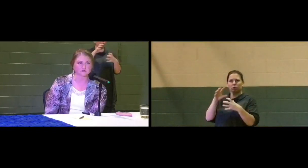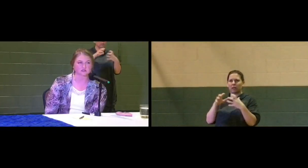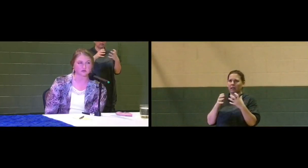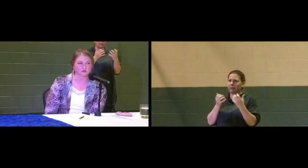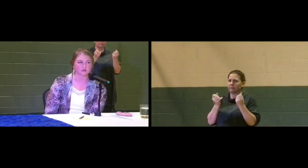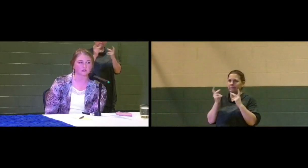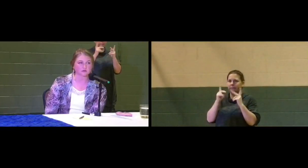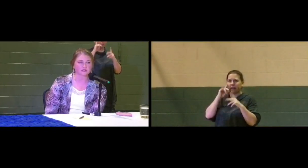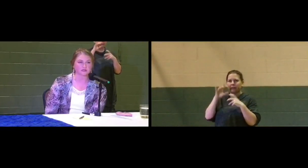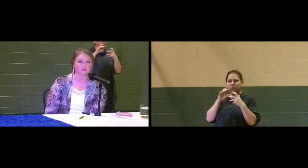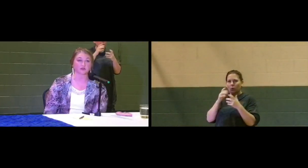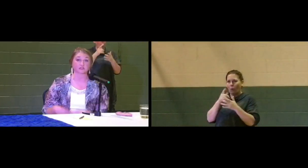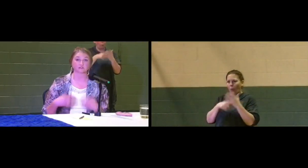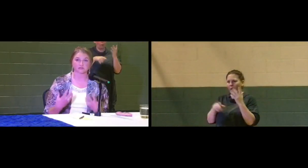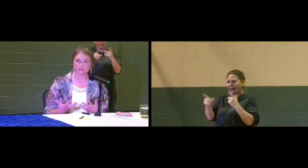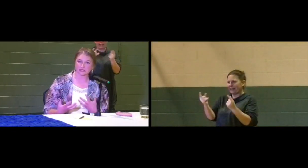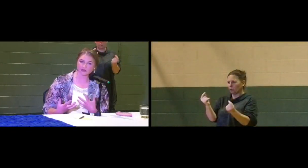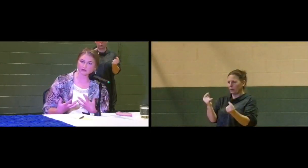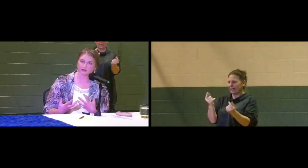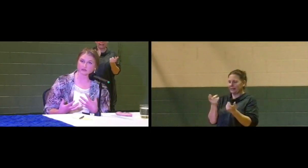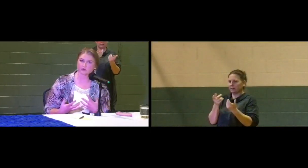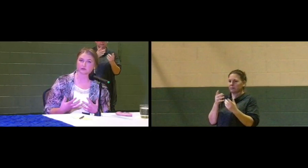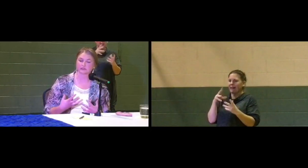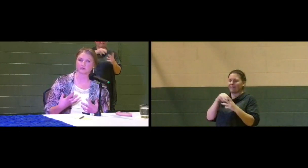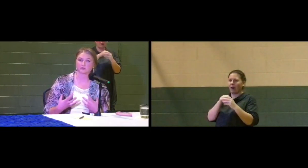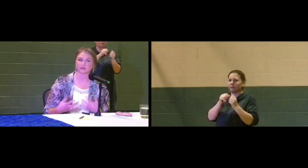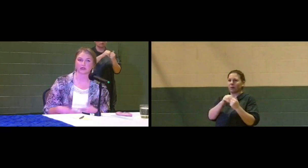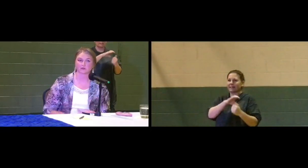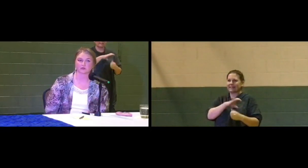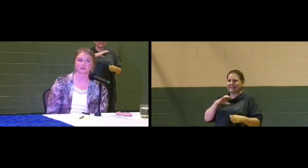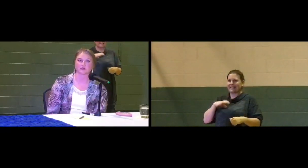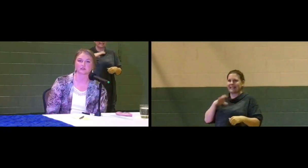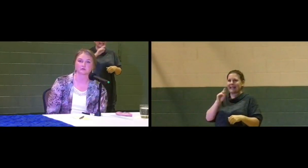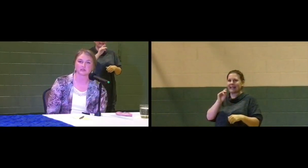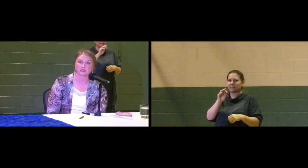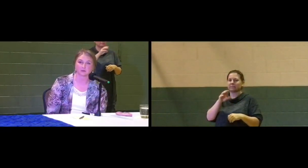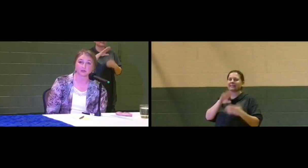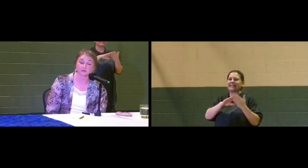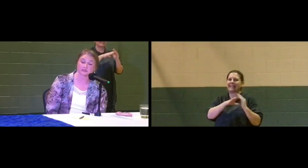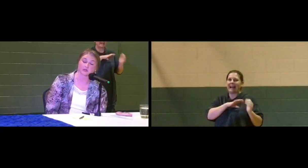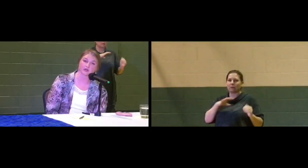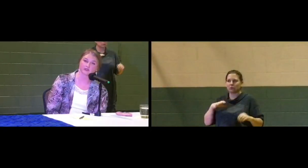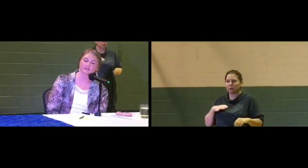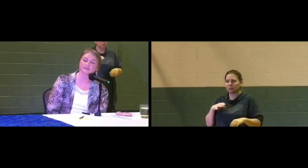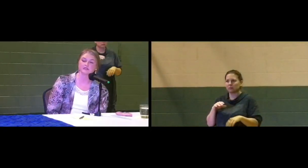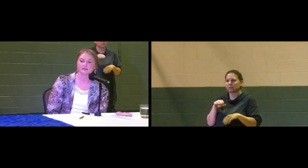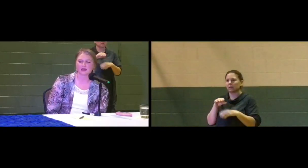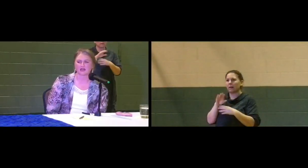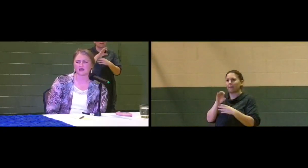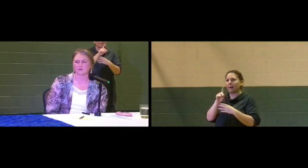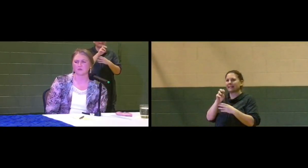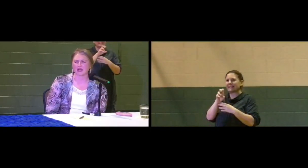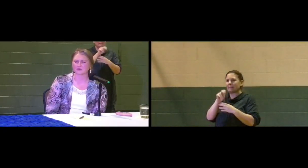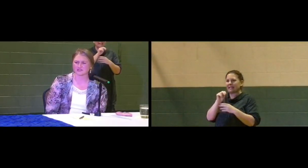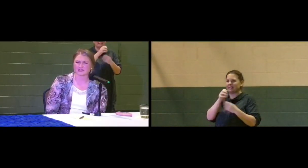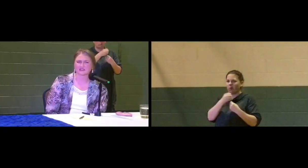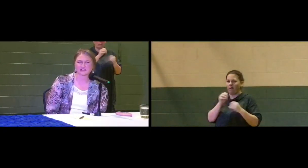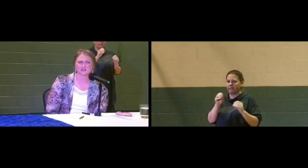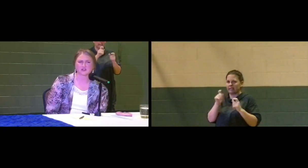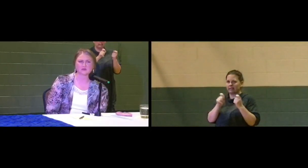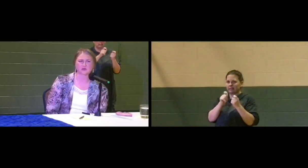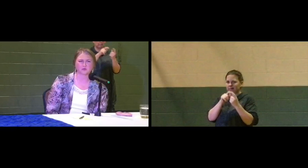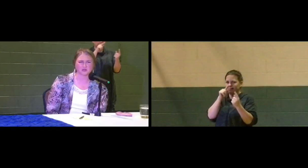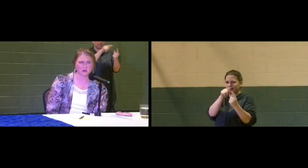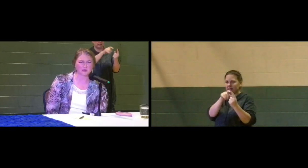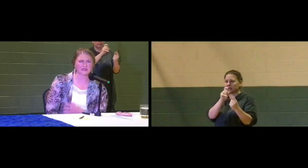to their specific role within the function of city council and holding people accountable, especially within the ombudsman's office. I would say